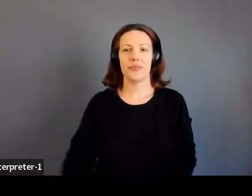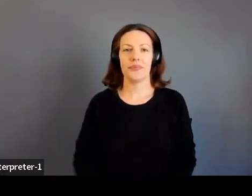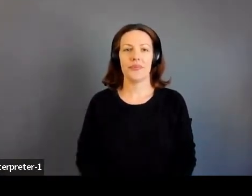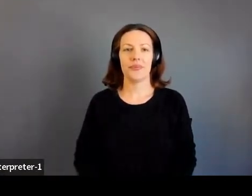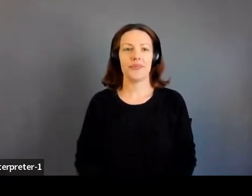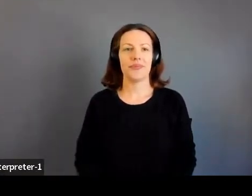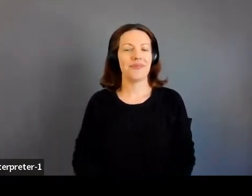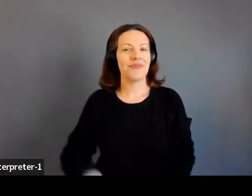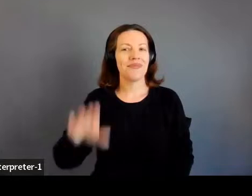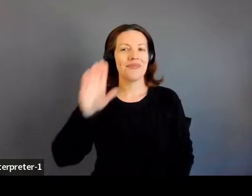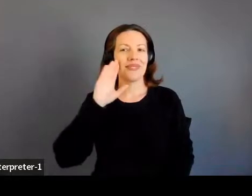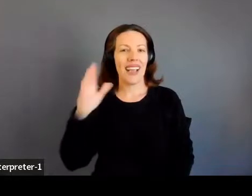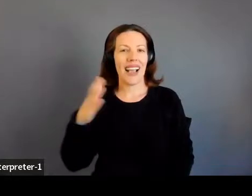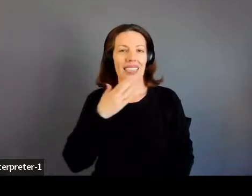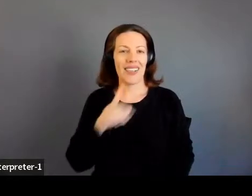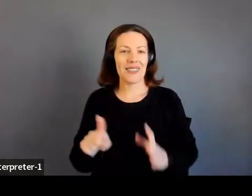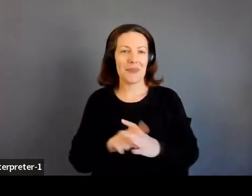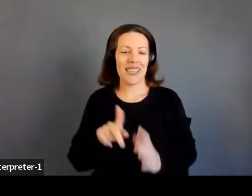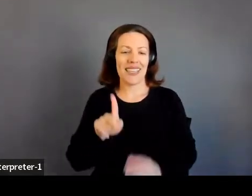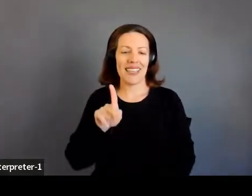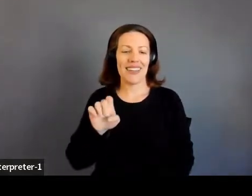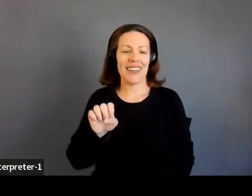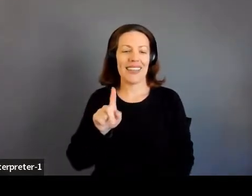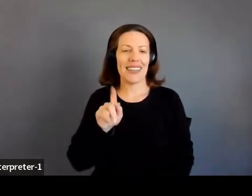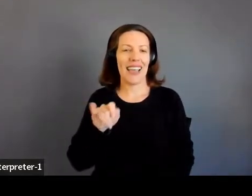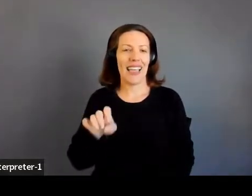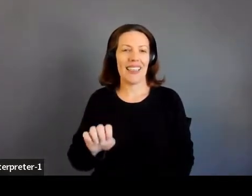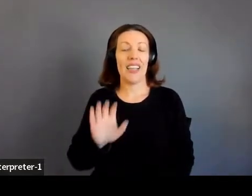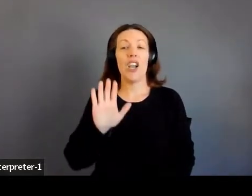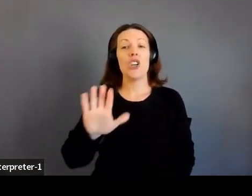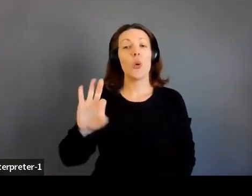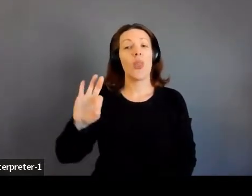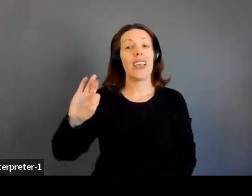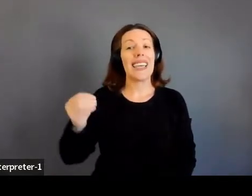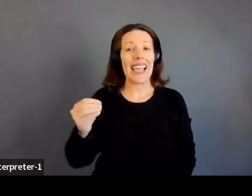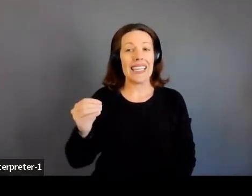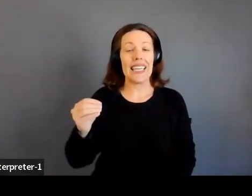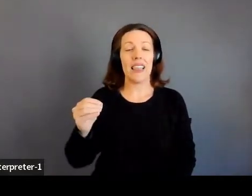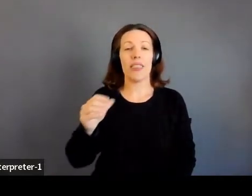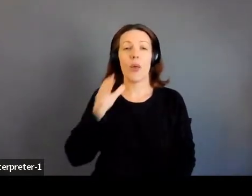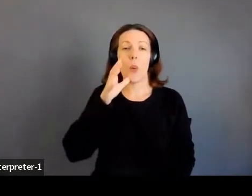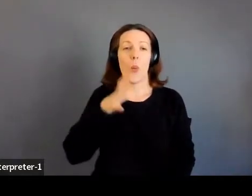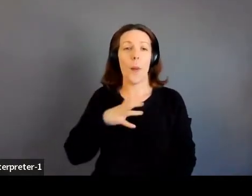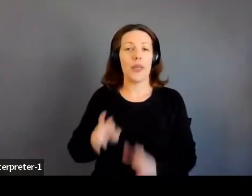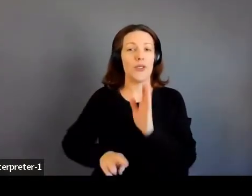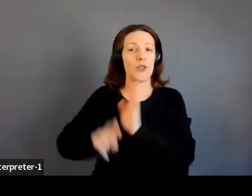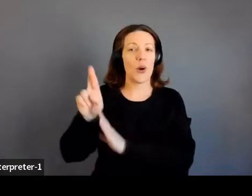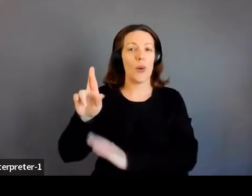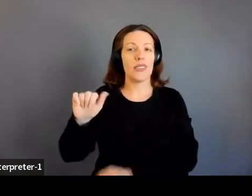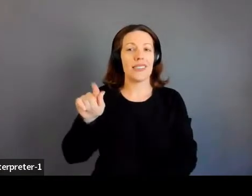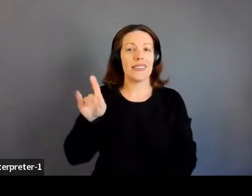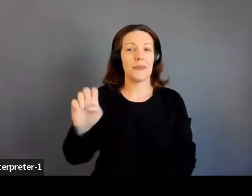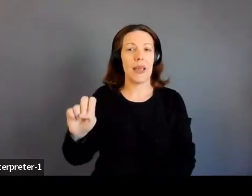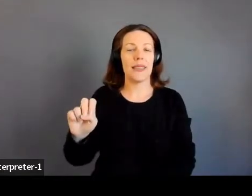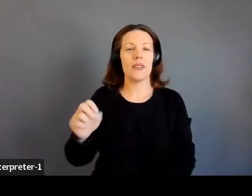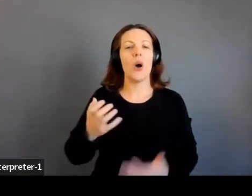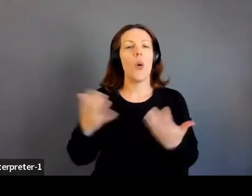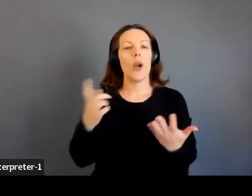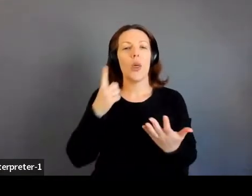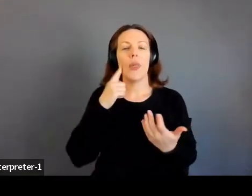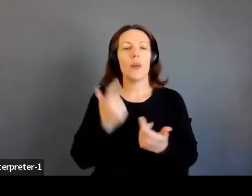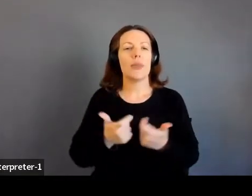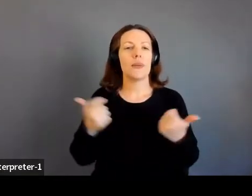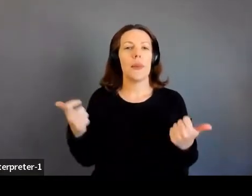Hi, thanks for being here, Kelly. So you're the 90th woman to go into space. What do you think was one of the biggest